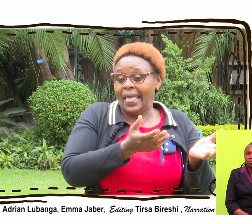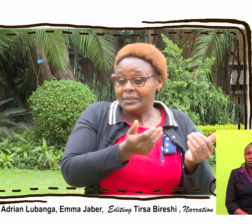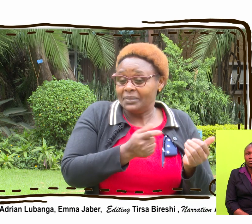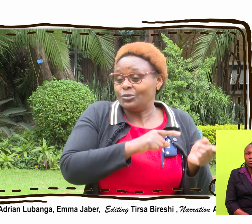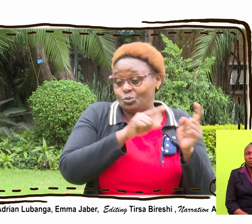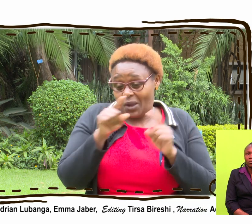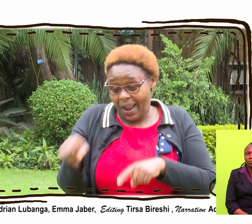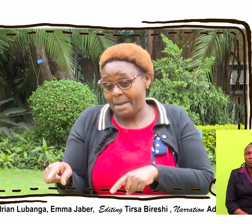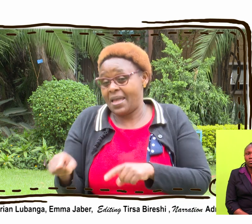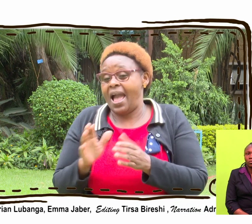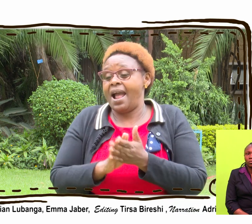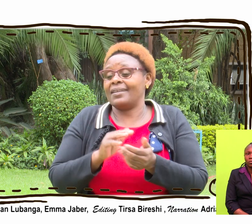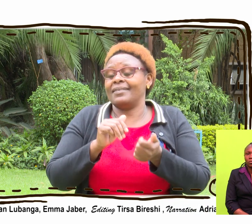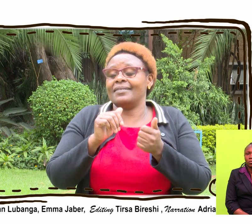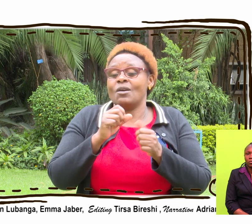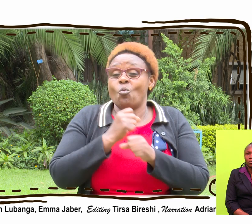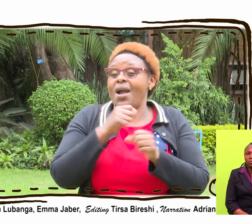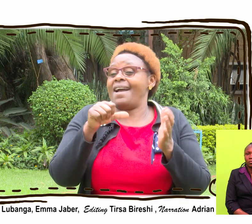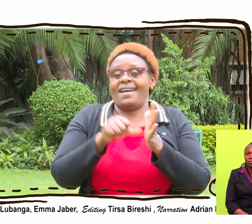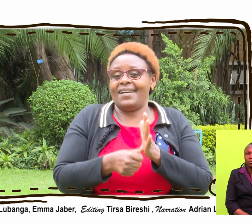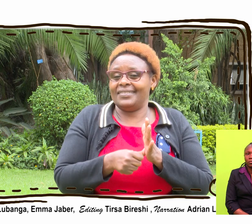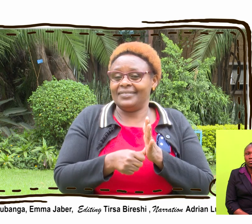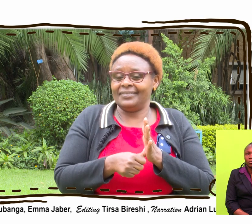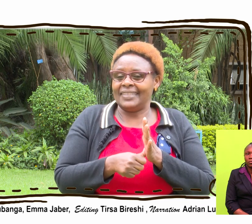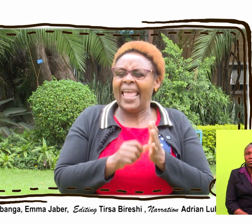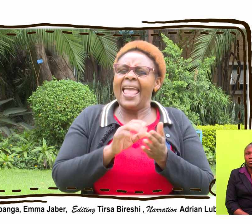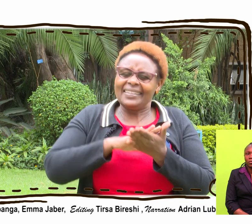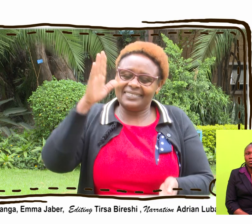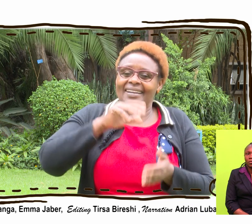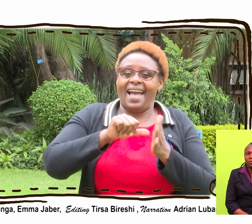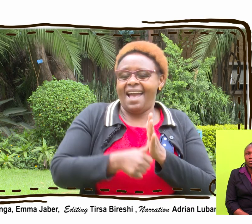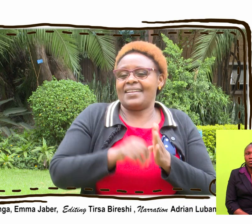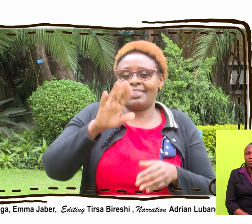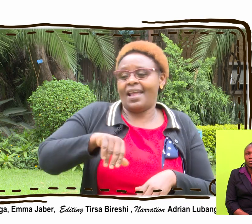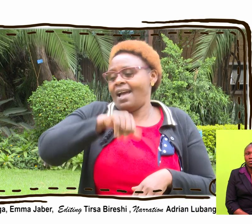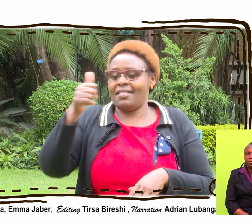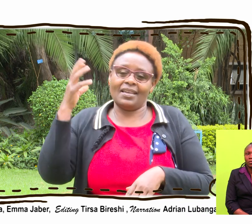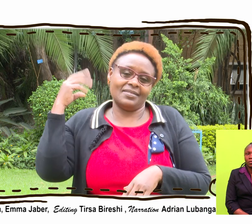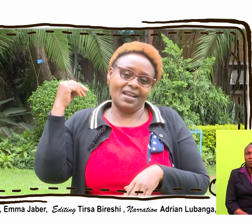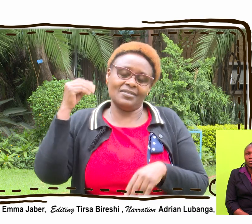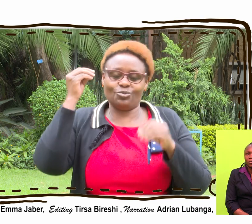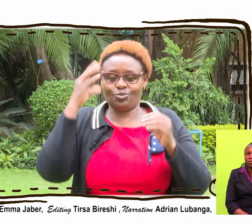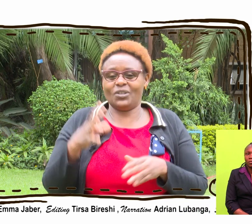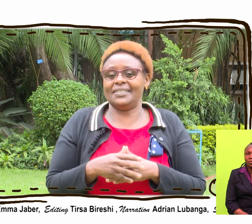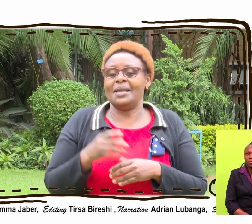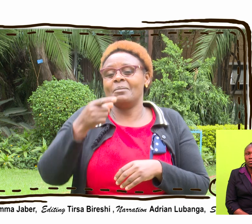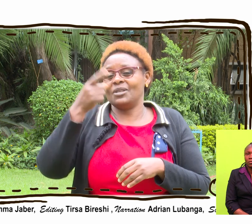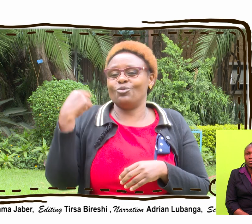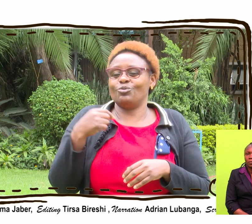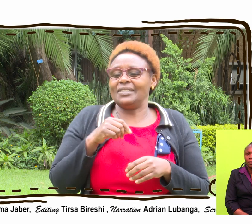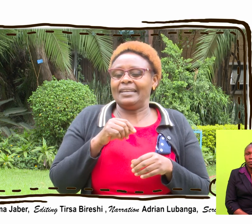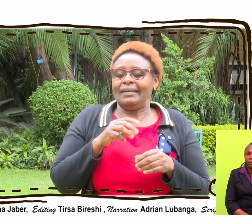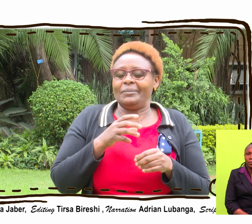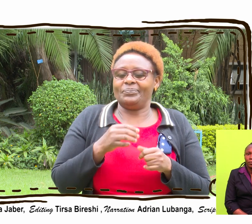So the deaf themselves when they come in they should work hard, exceedingly harder than the other